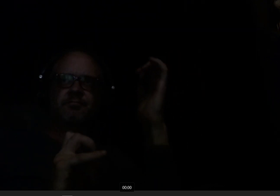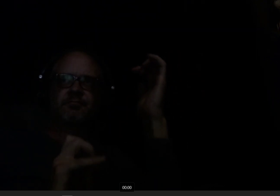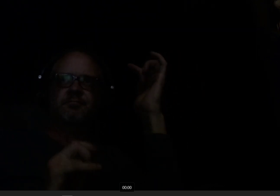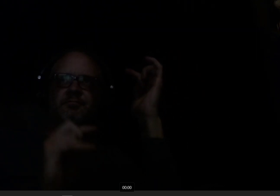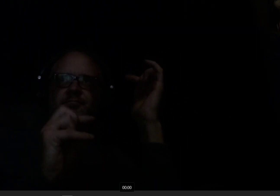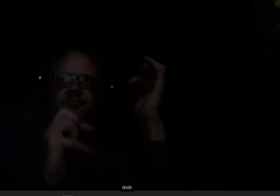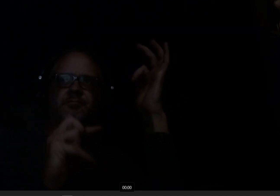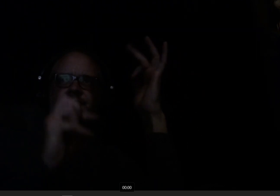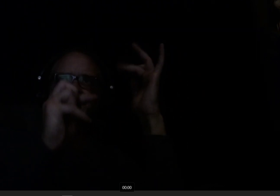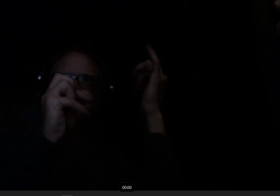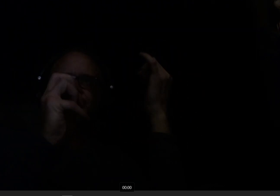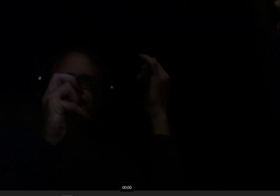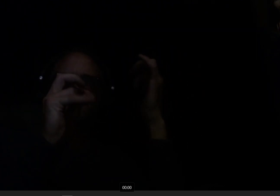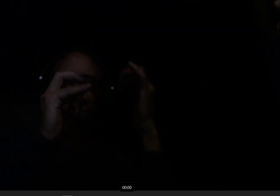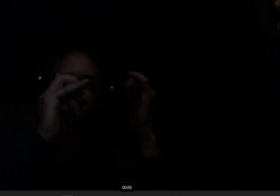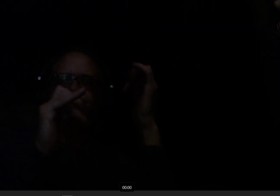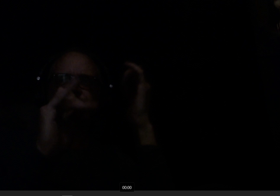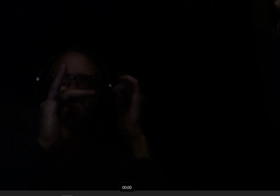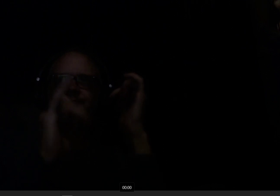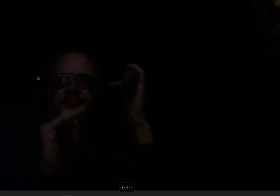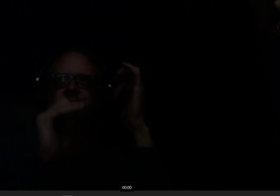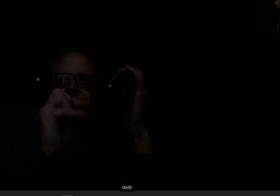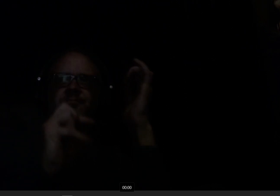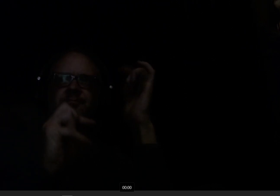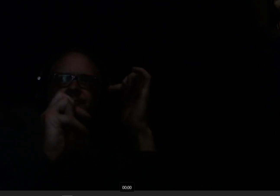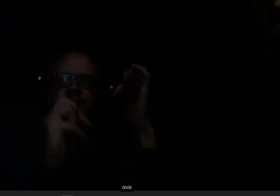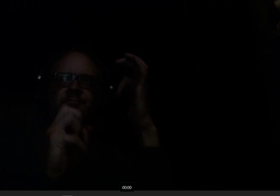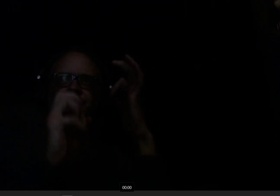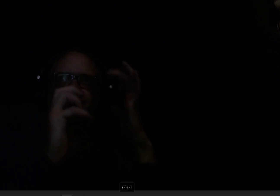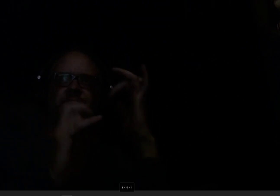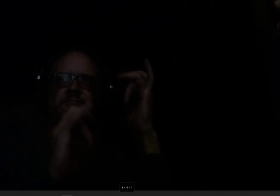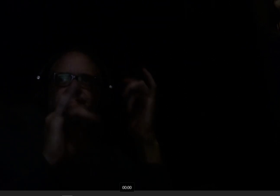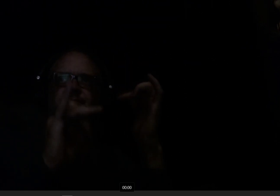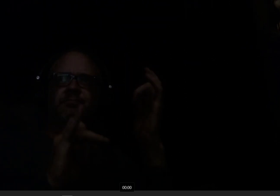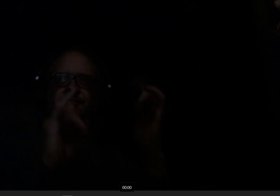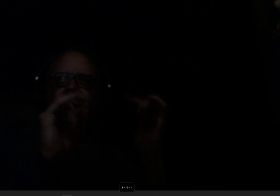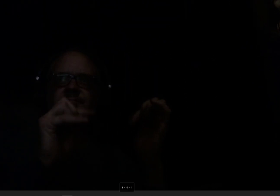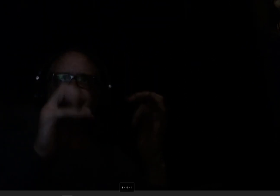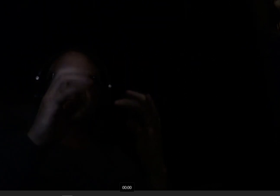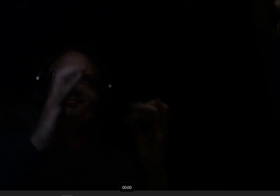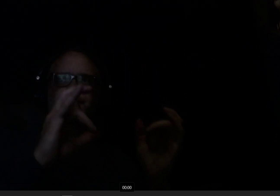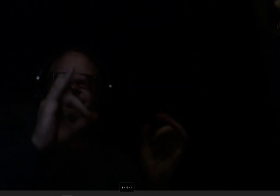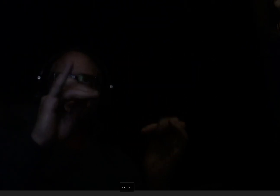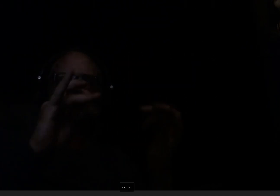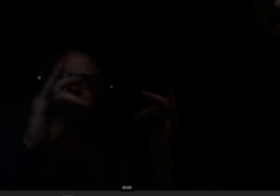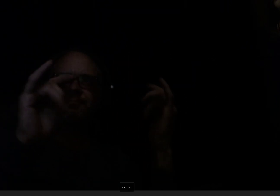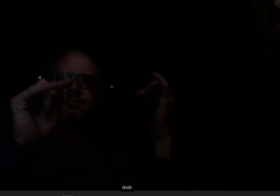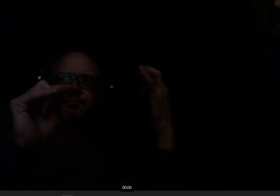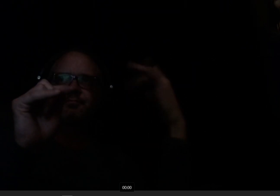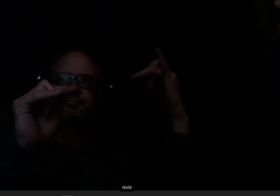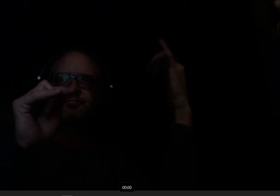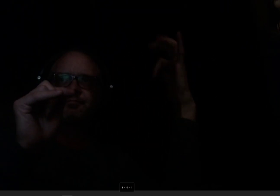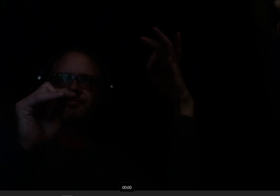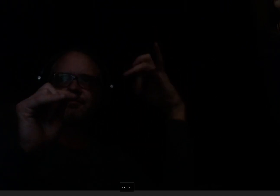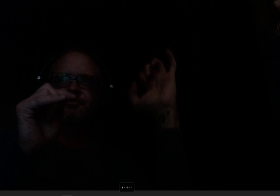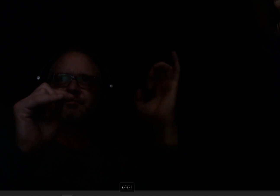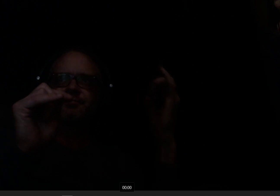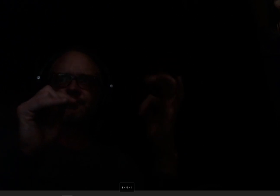say that you're kinda difficult But it's always someone else's fault Thought you